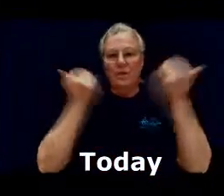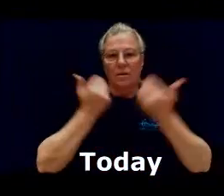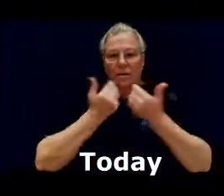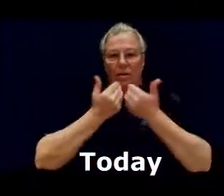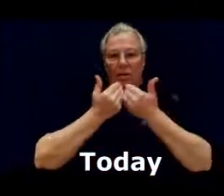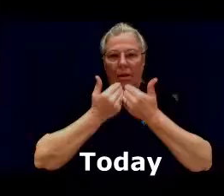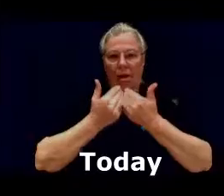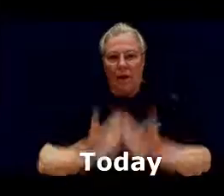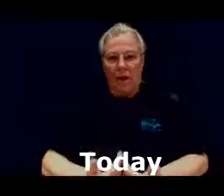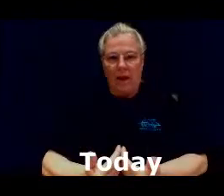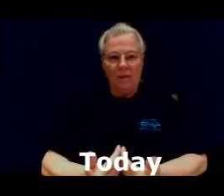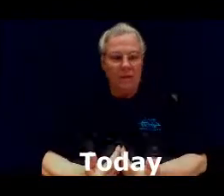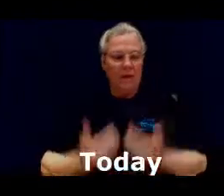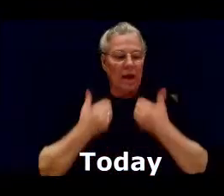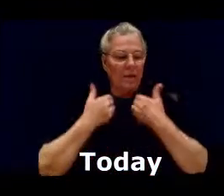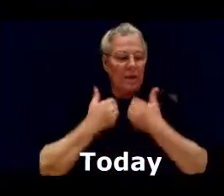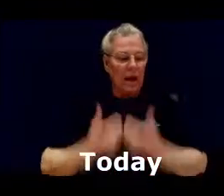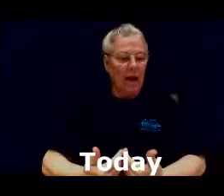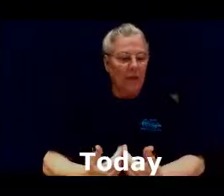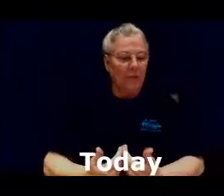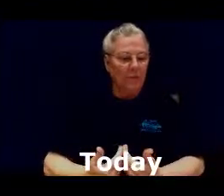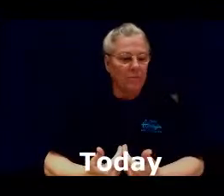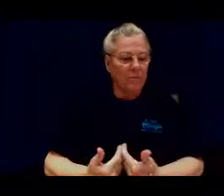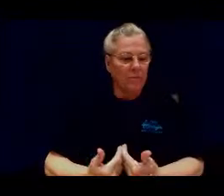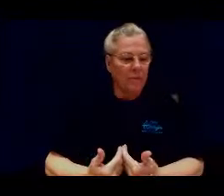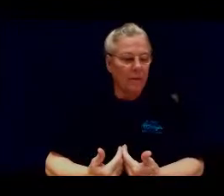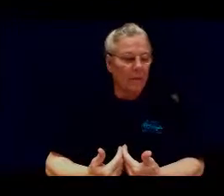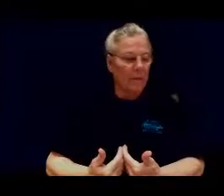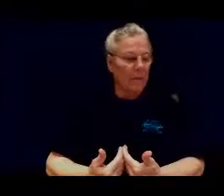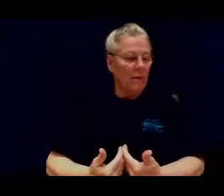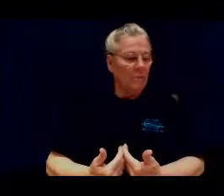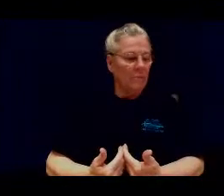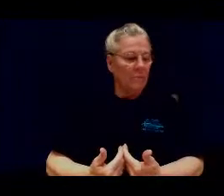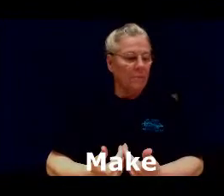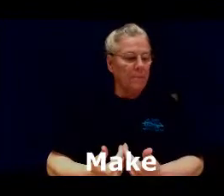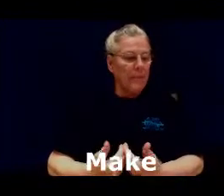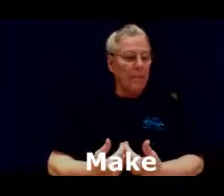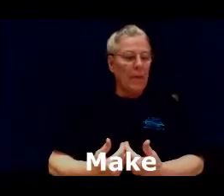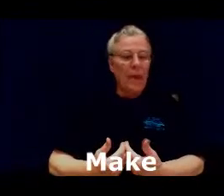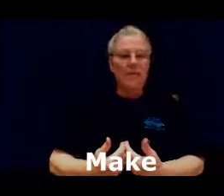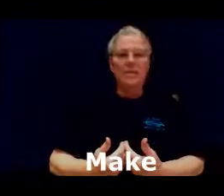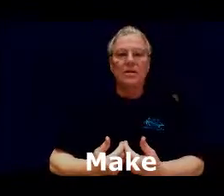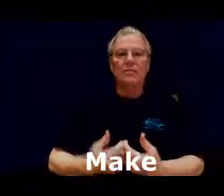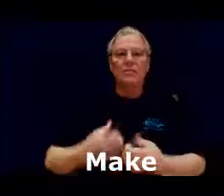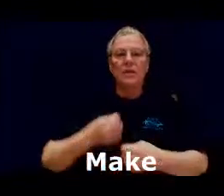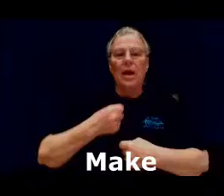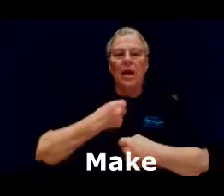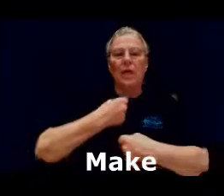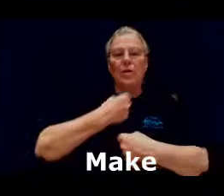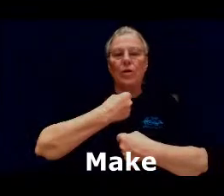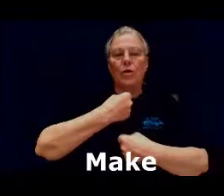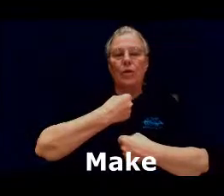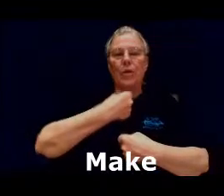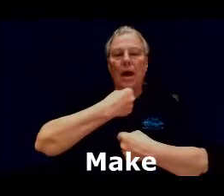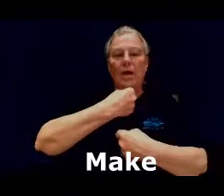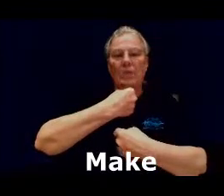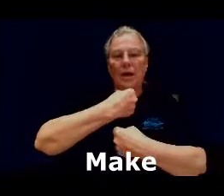and straight down now makes you're going to be pounding